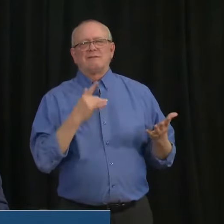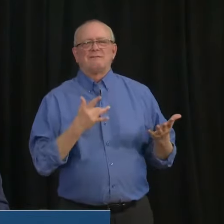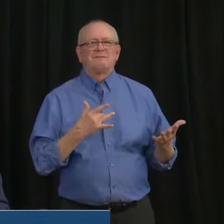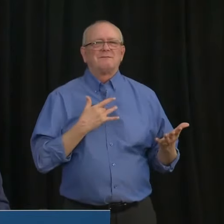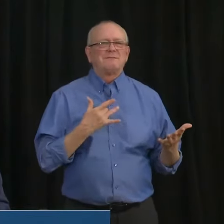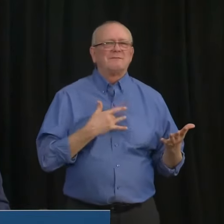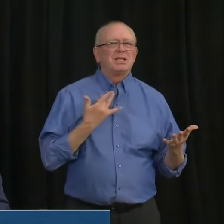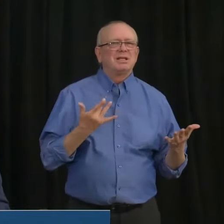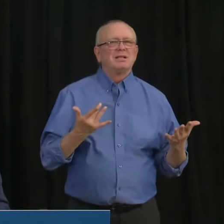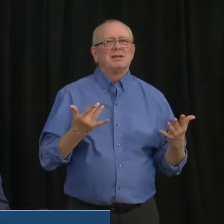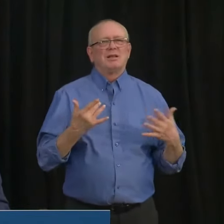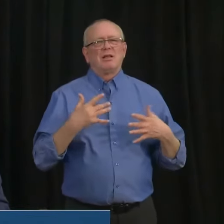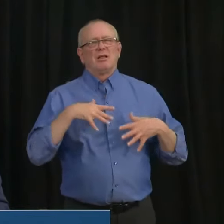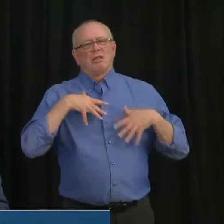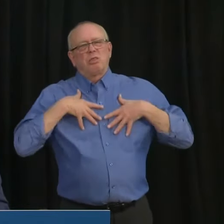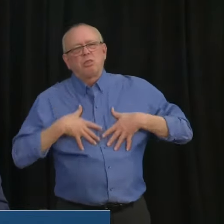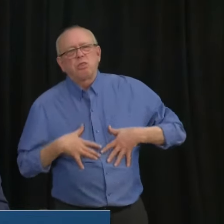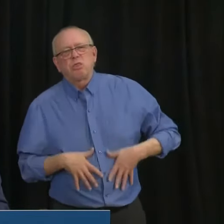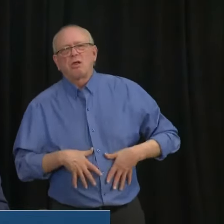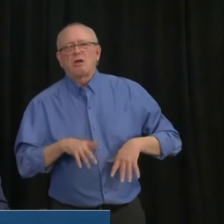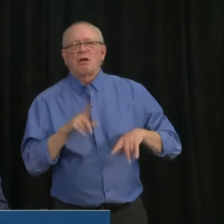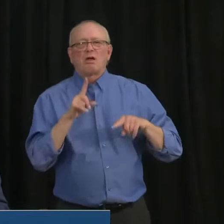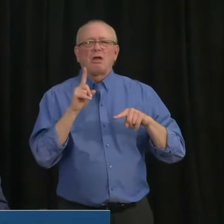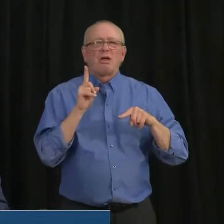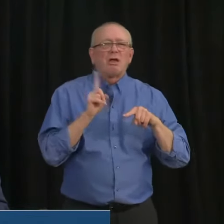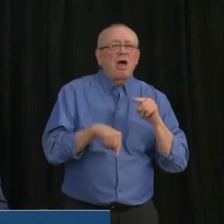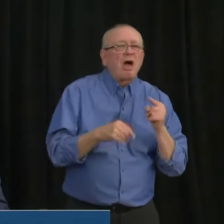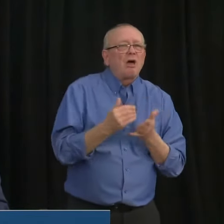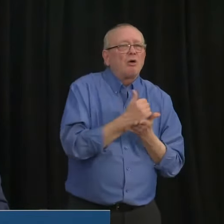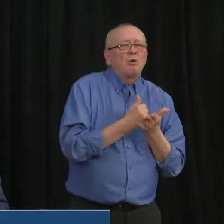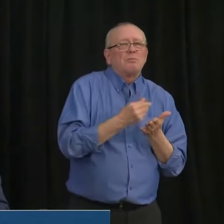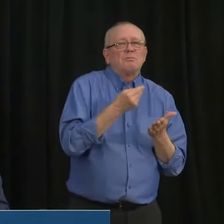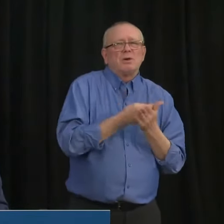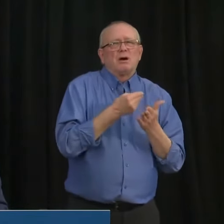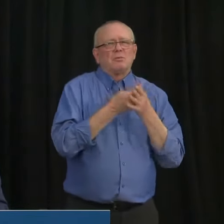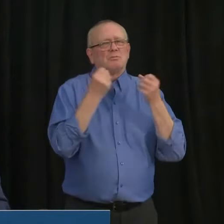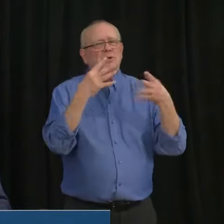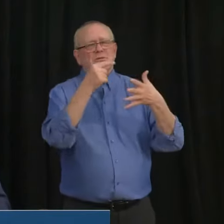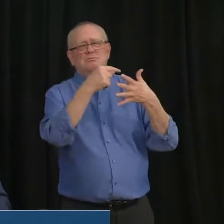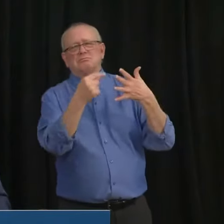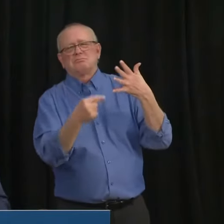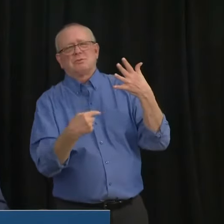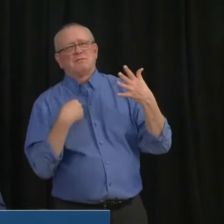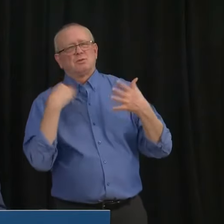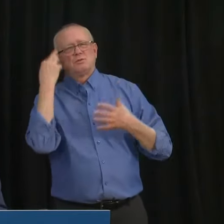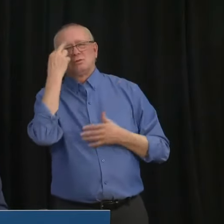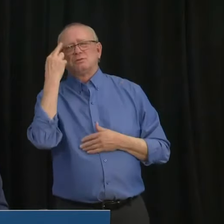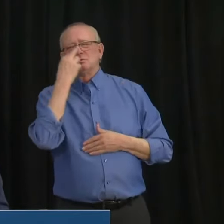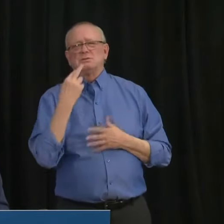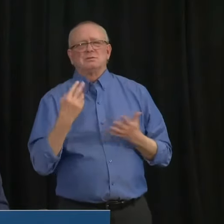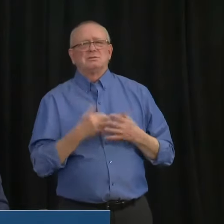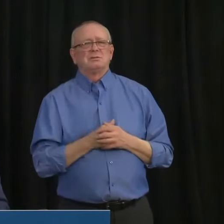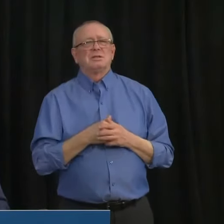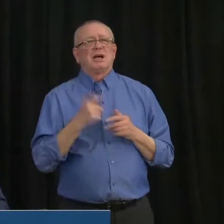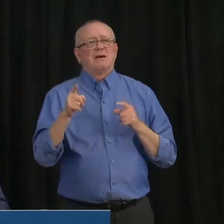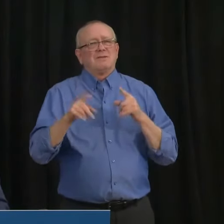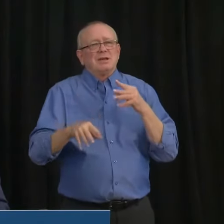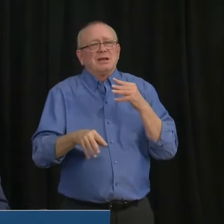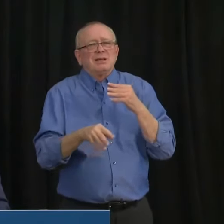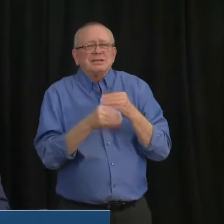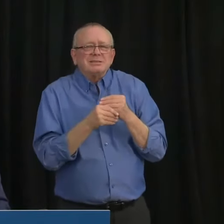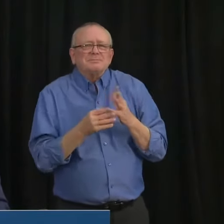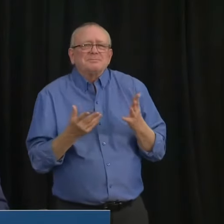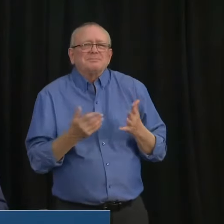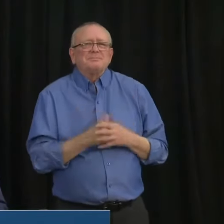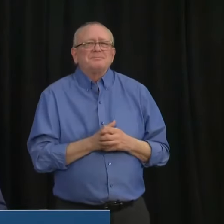earn a living, uh, on, and on so much more. Not to mention, by the way, in so much of the